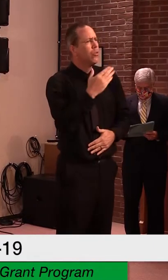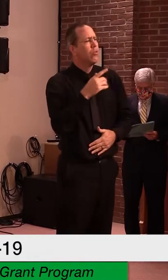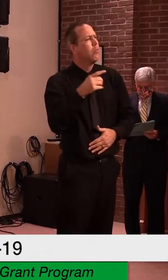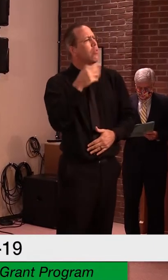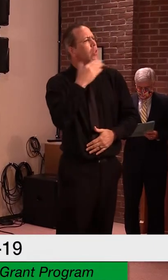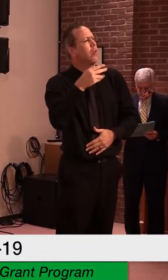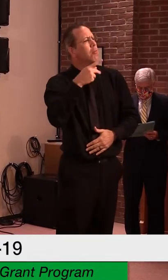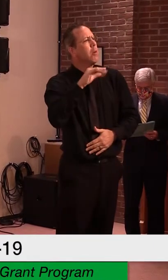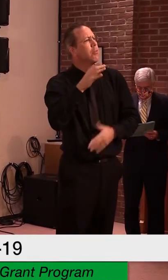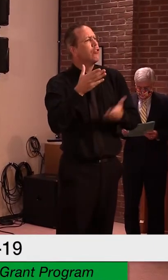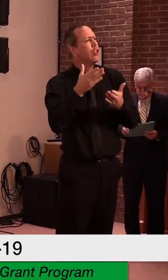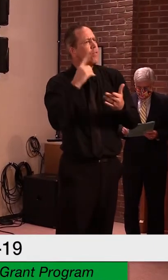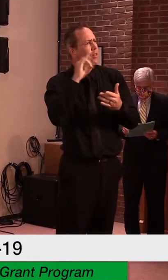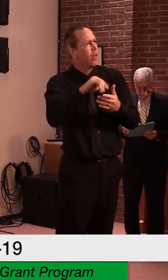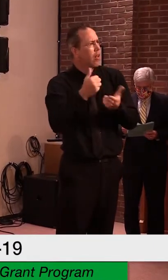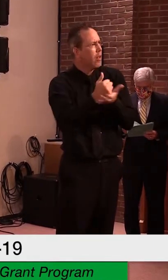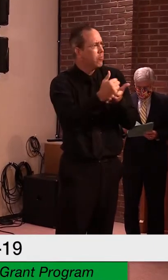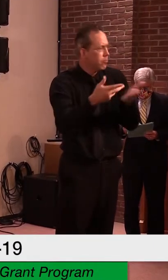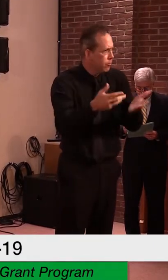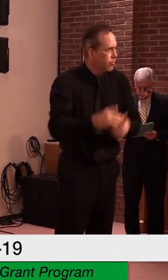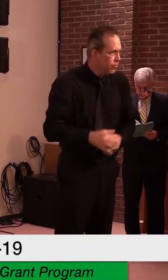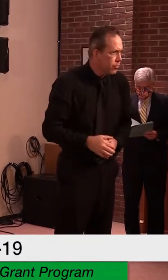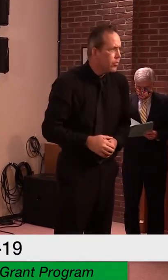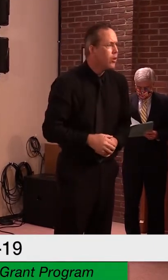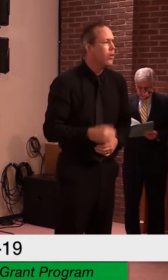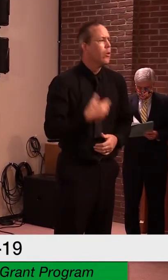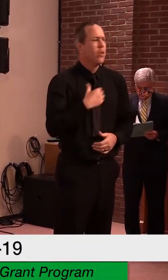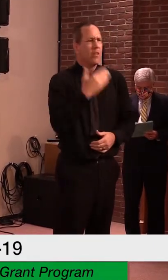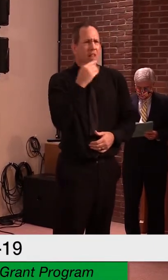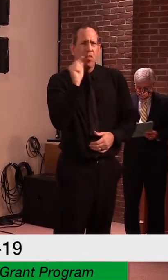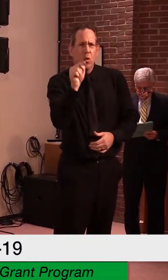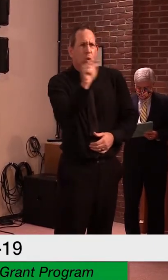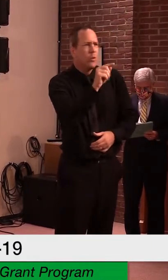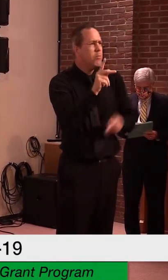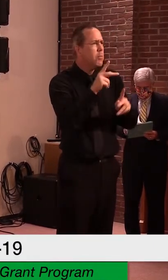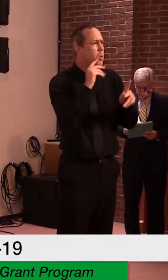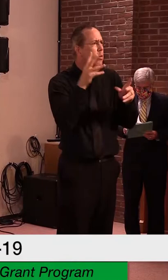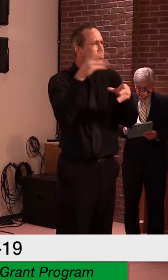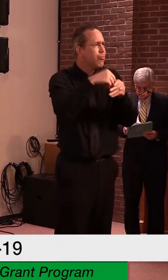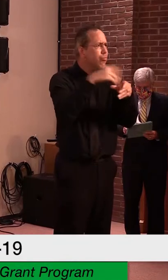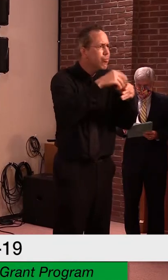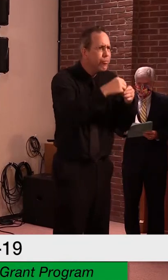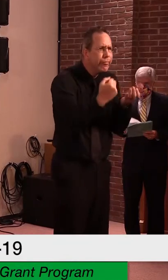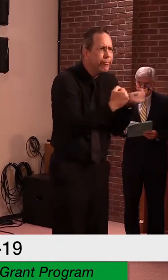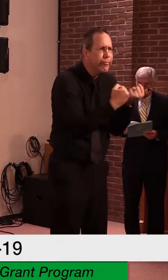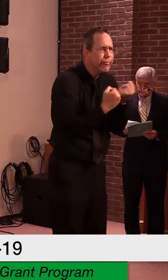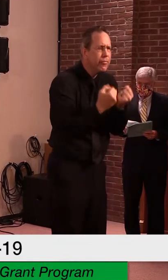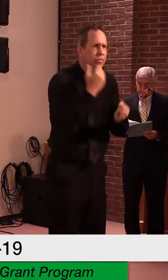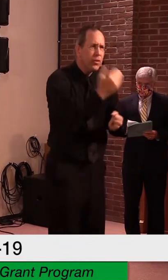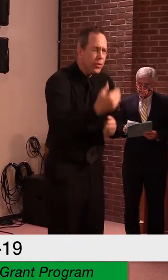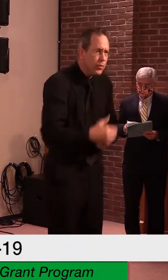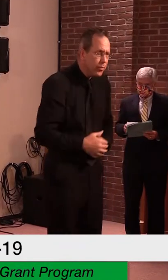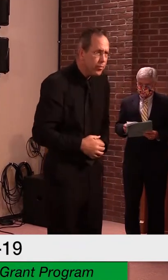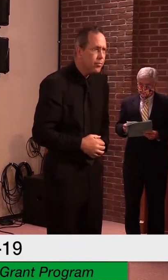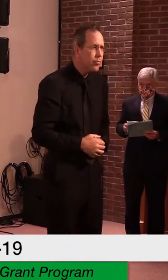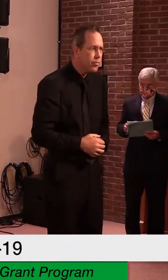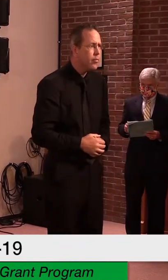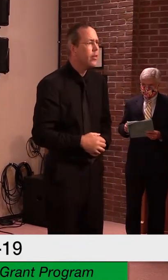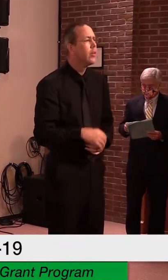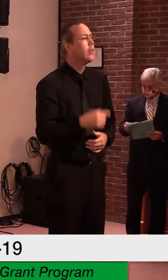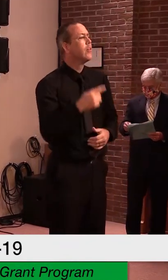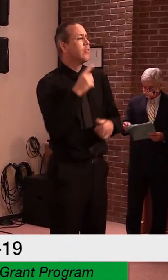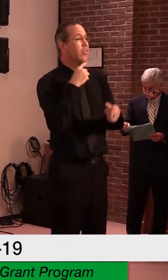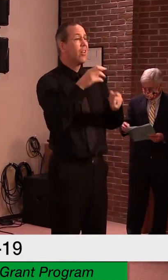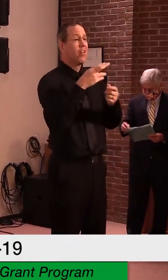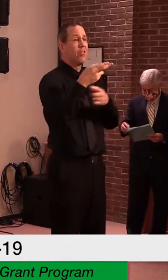public health, safety, and human services workers around them. While these grants demonstrate our support